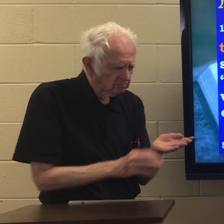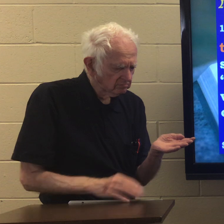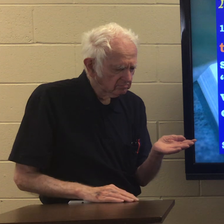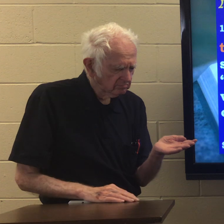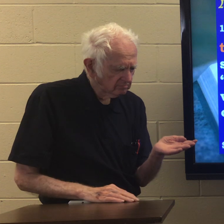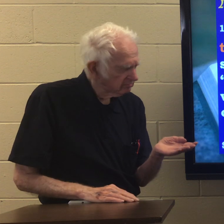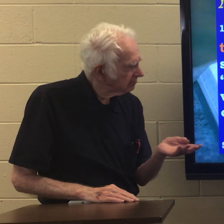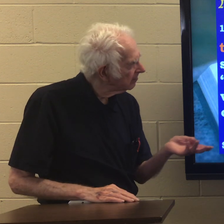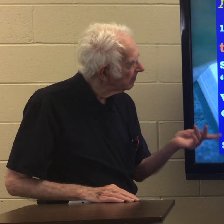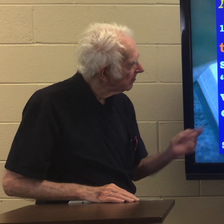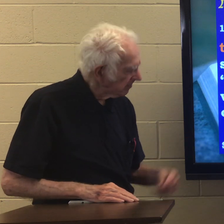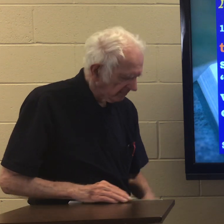There's a coin.